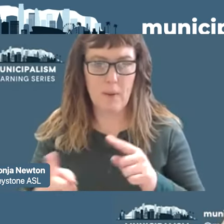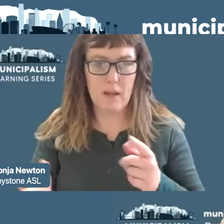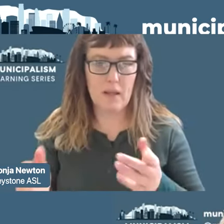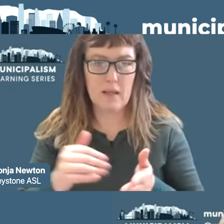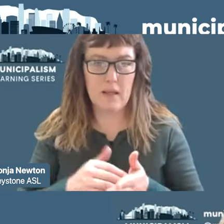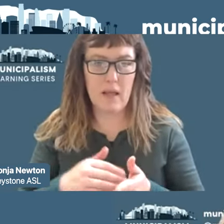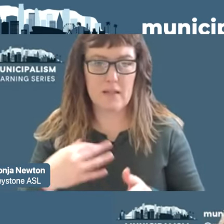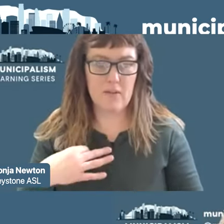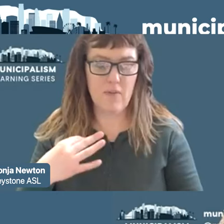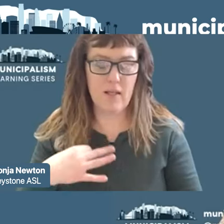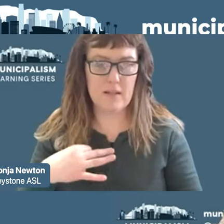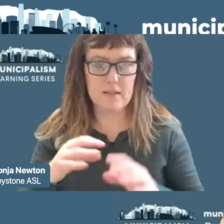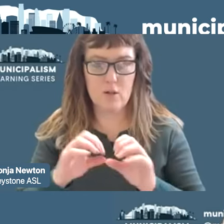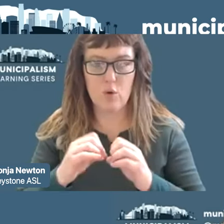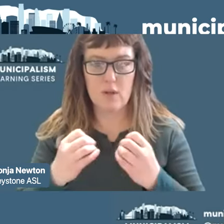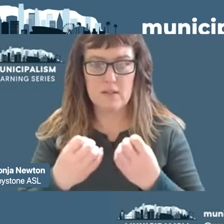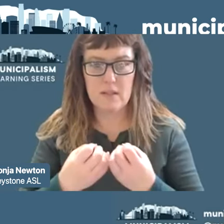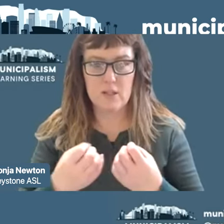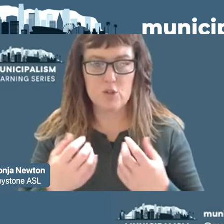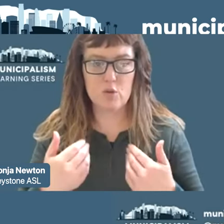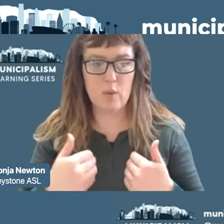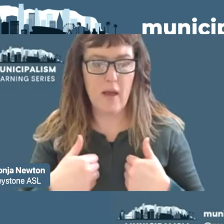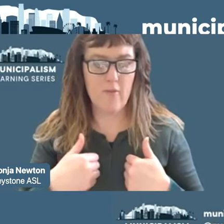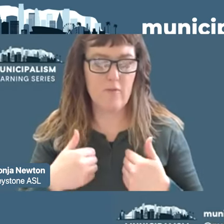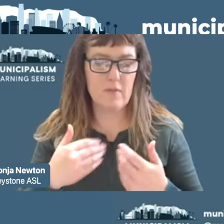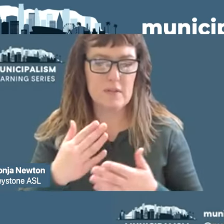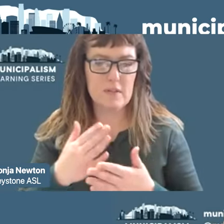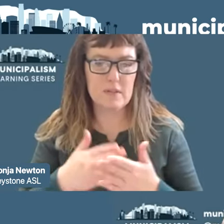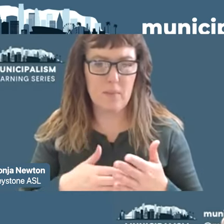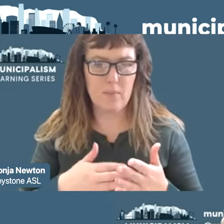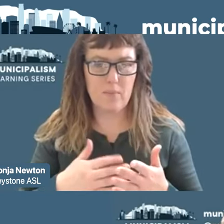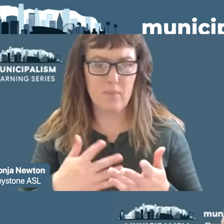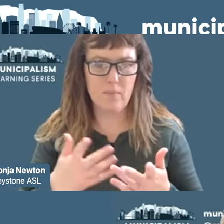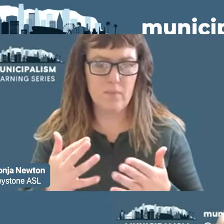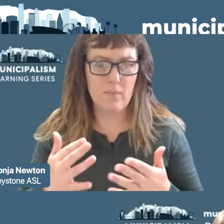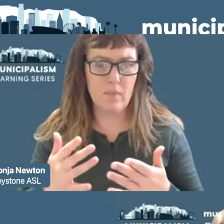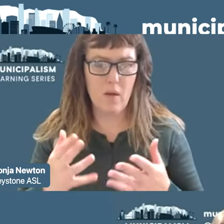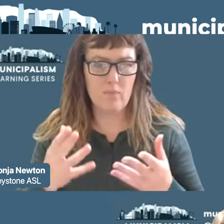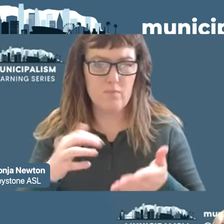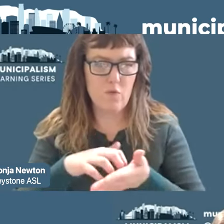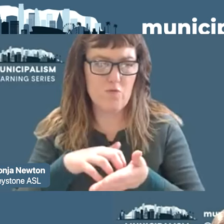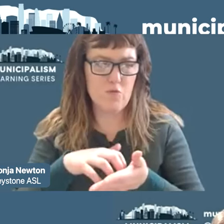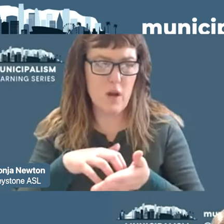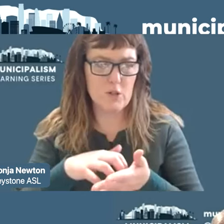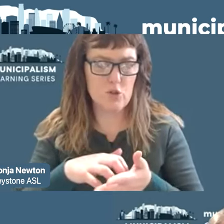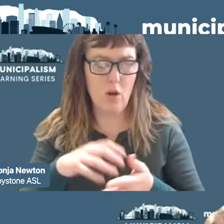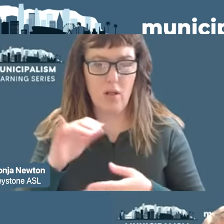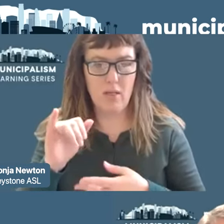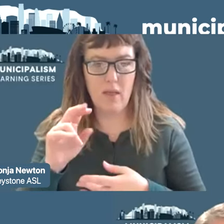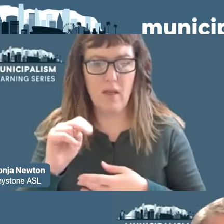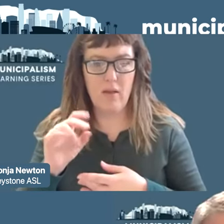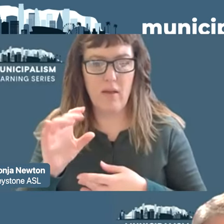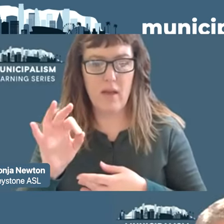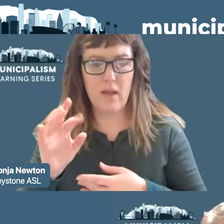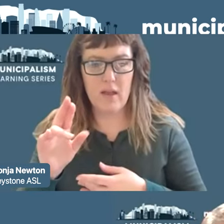volunteer organization we have some of the fragile infrastructure that one